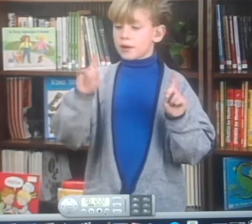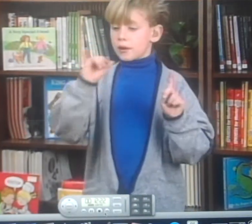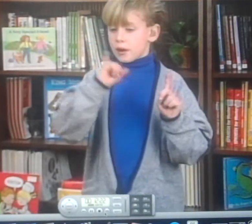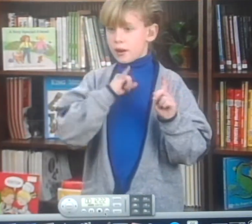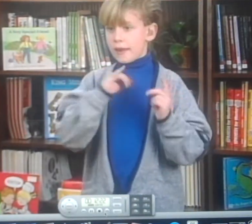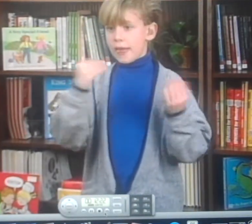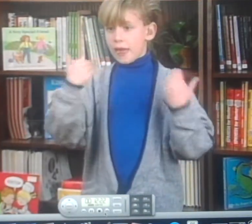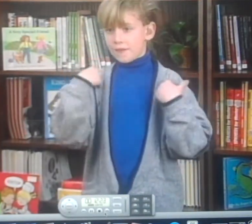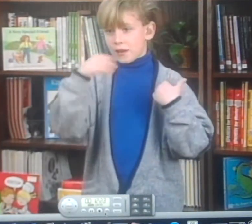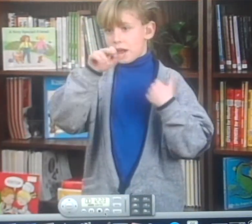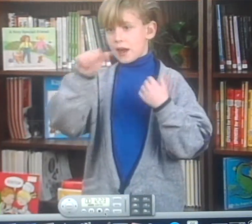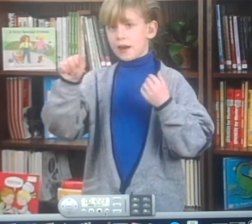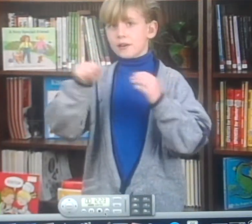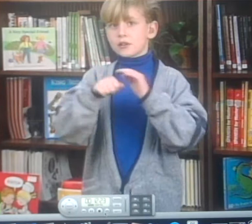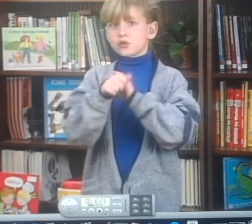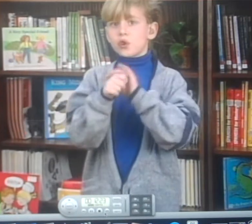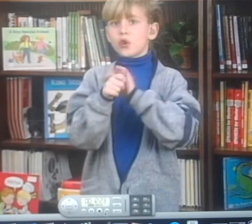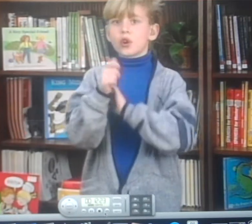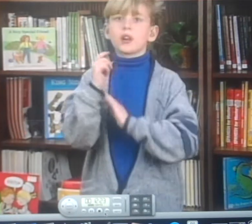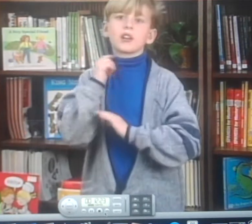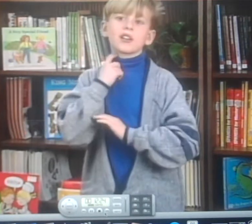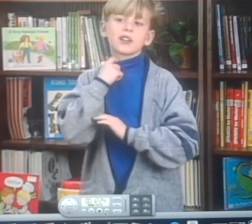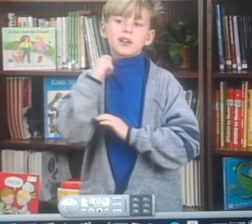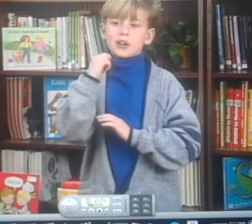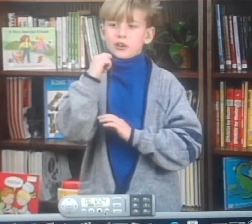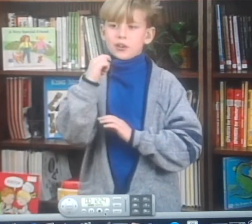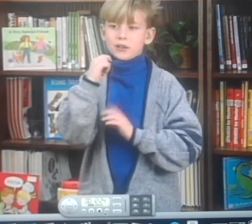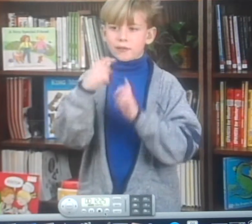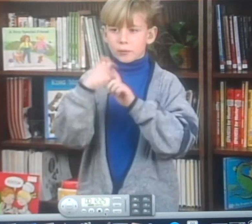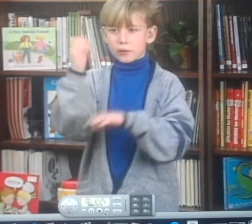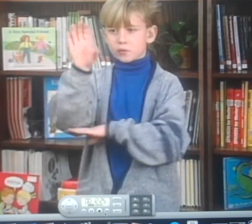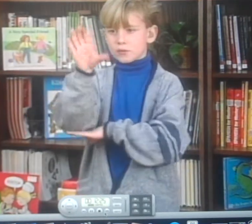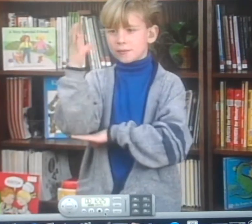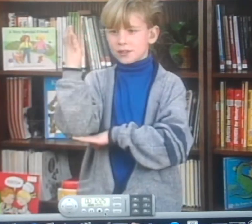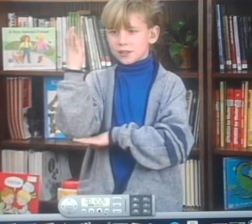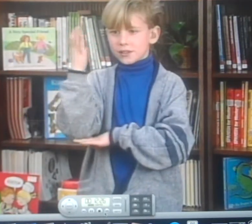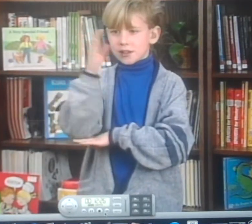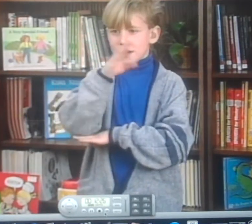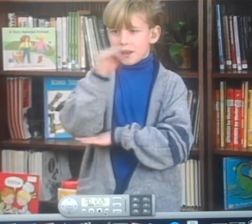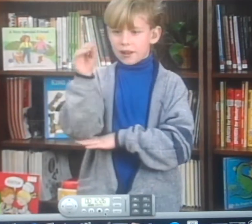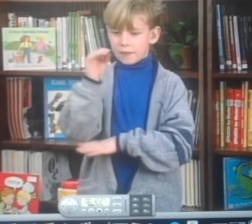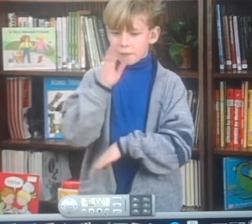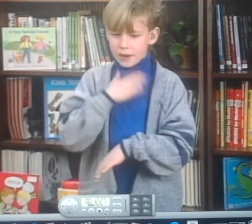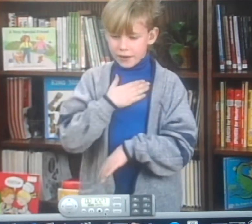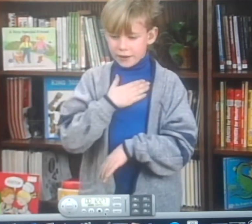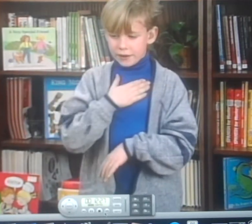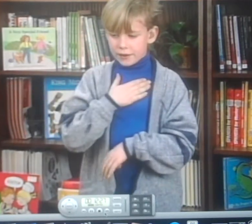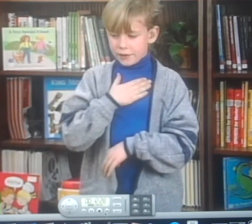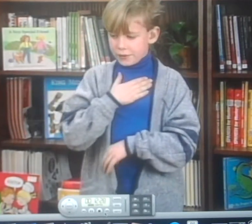They are old a little bit. But I also have a new turtle name for Christmas.